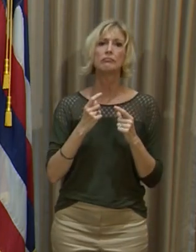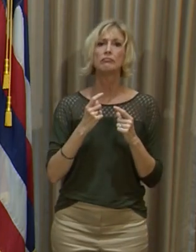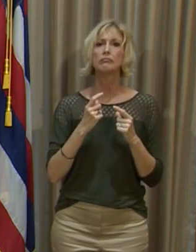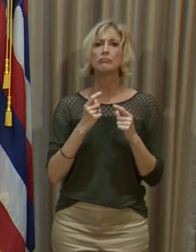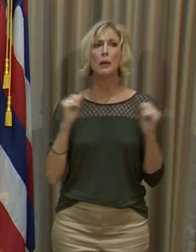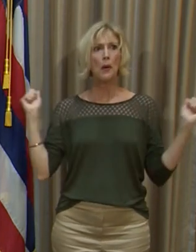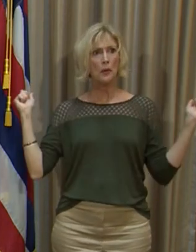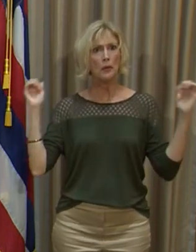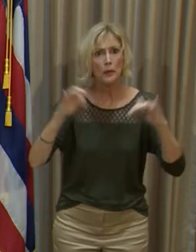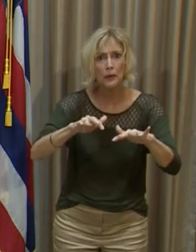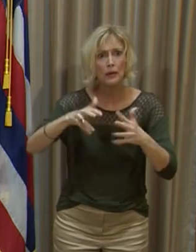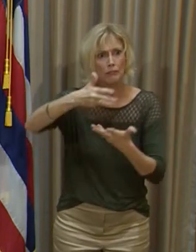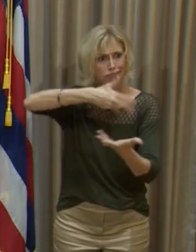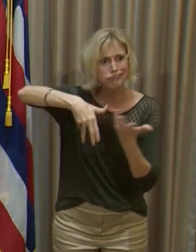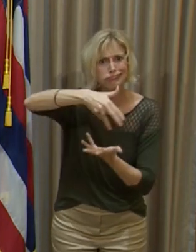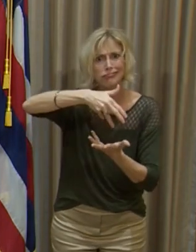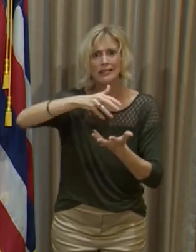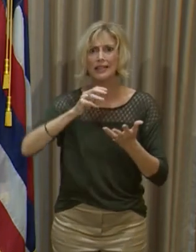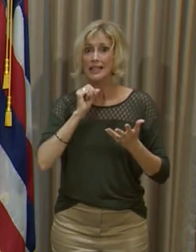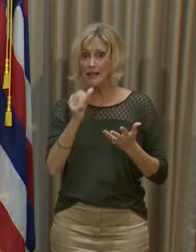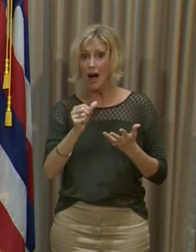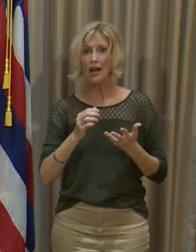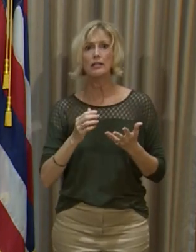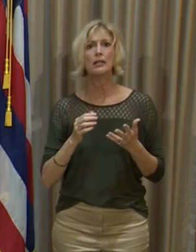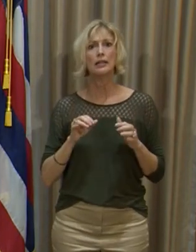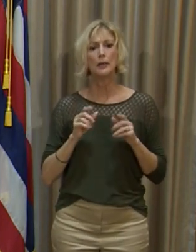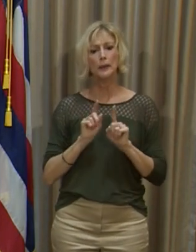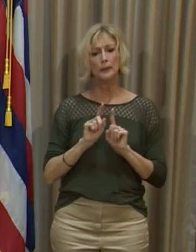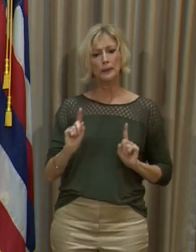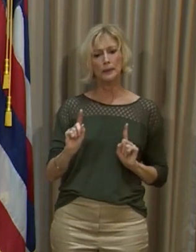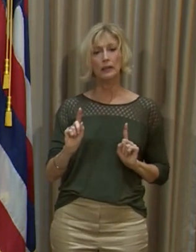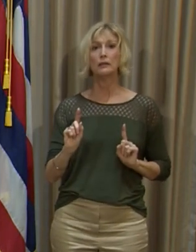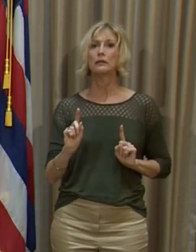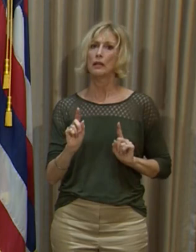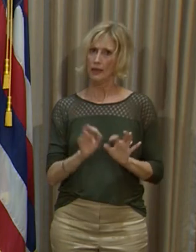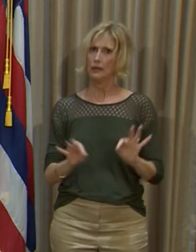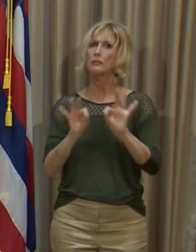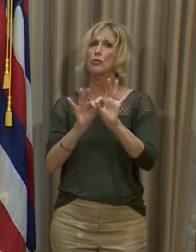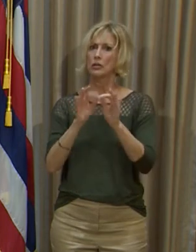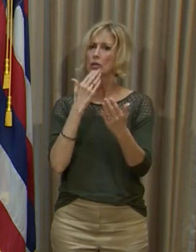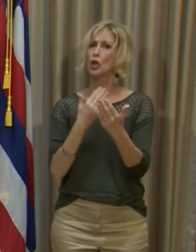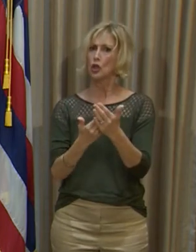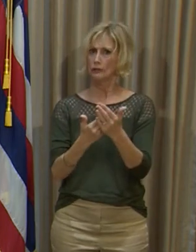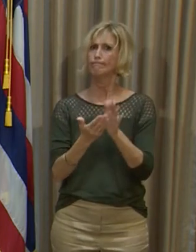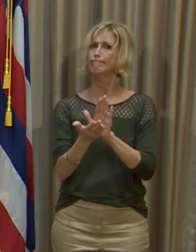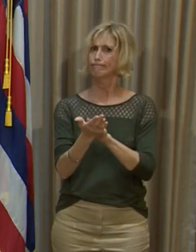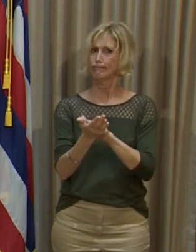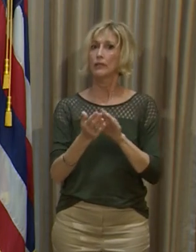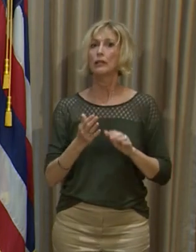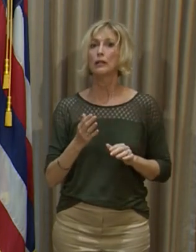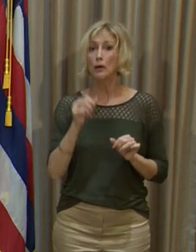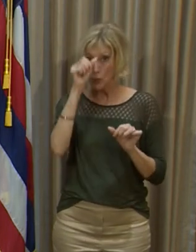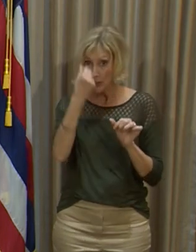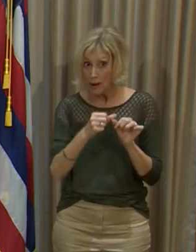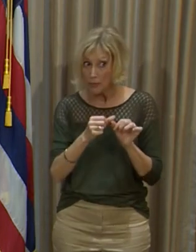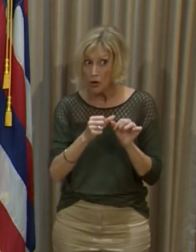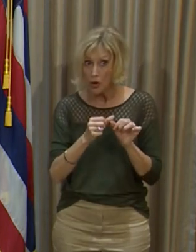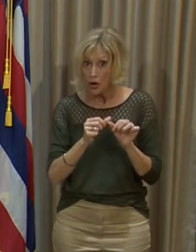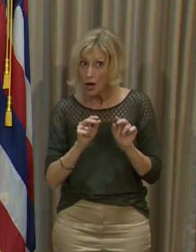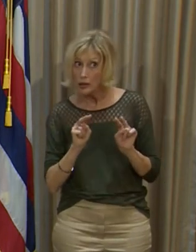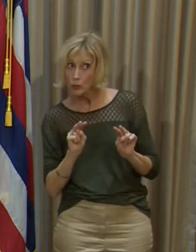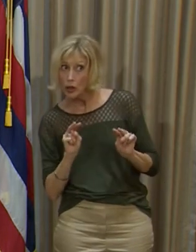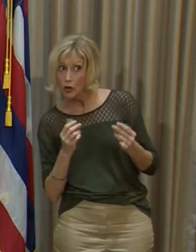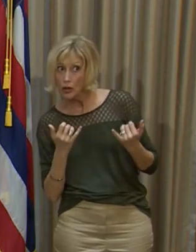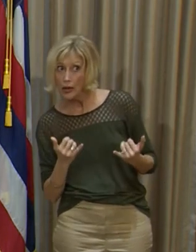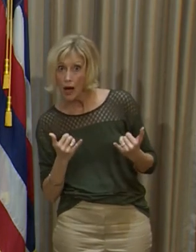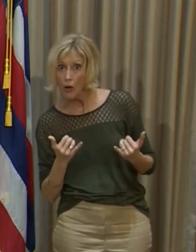going to big gatherings with some exceptions, staying socially distant. That's very important, so keep this in mind as we look at what we're